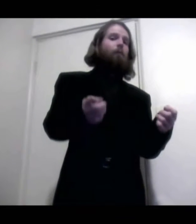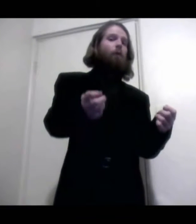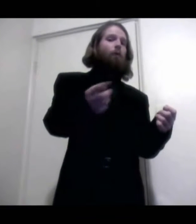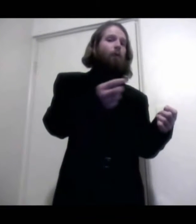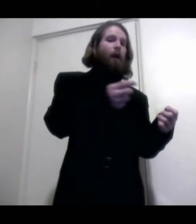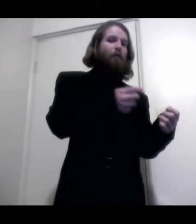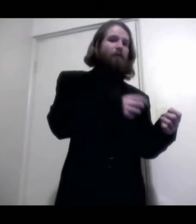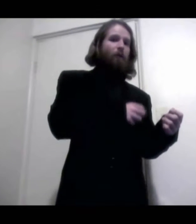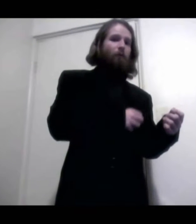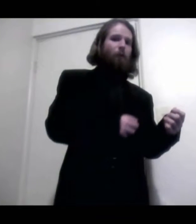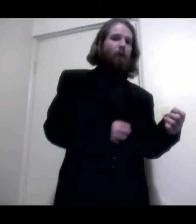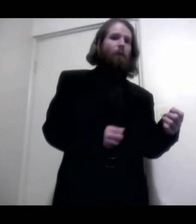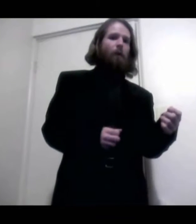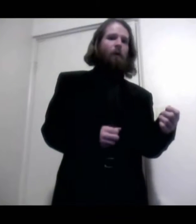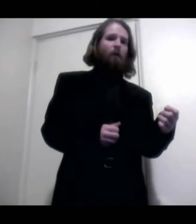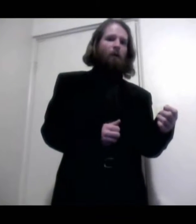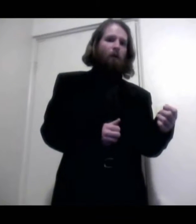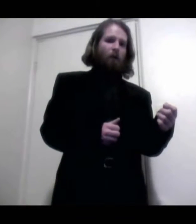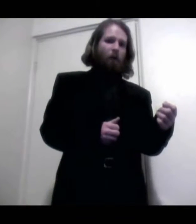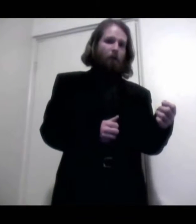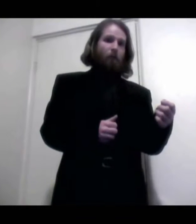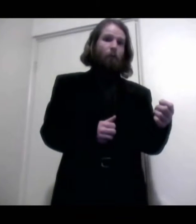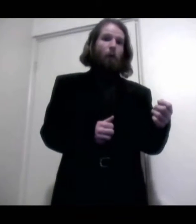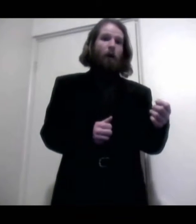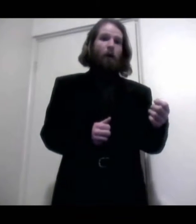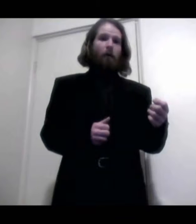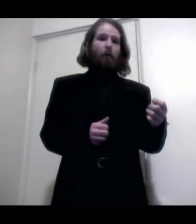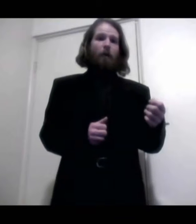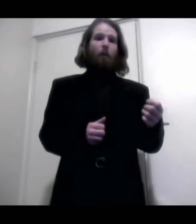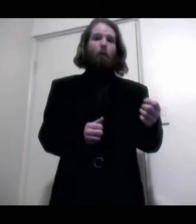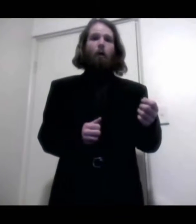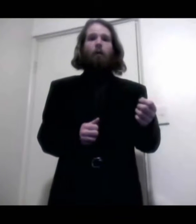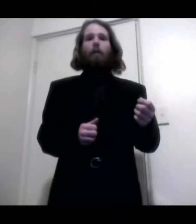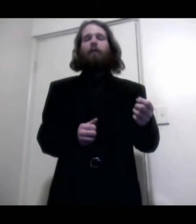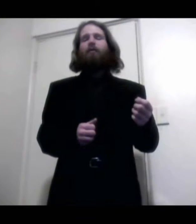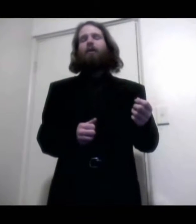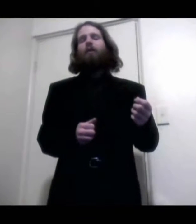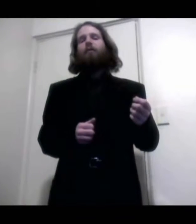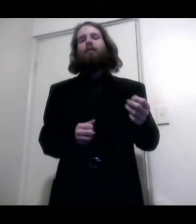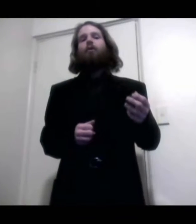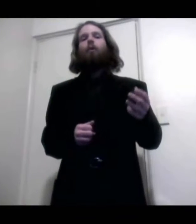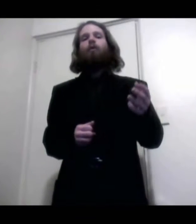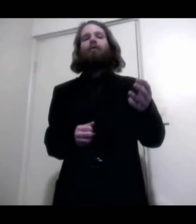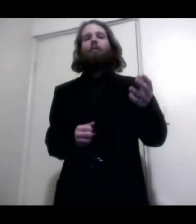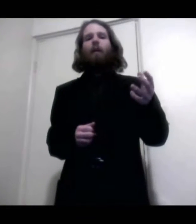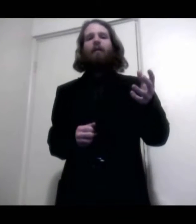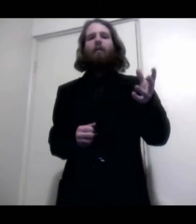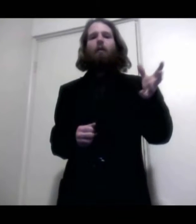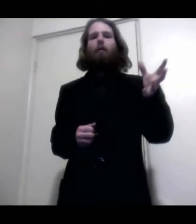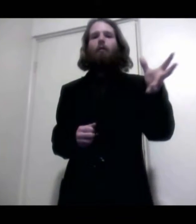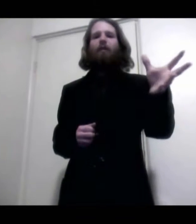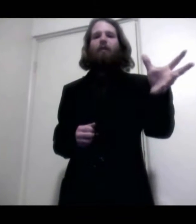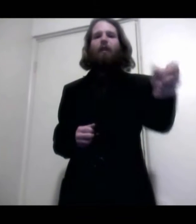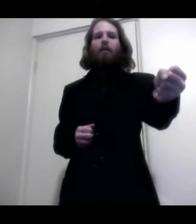mumrads outgrabe. Beware the jabberwock, my son, the jaws that bite, the claws that catch,